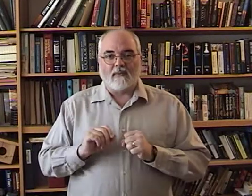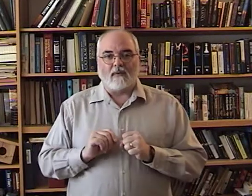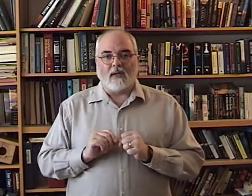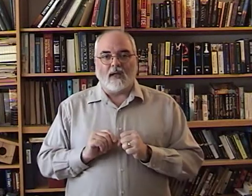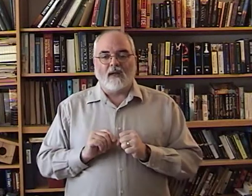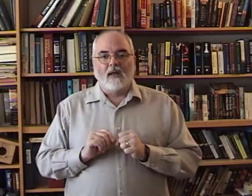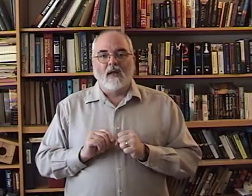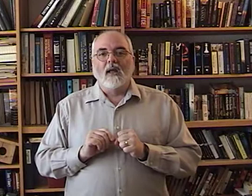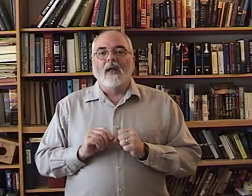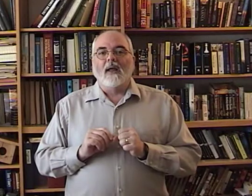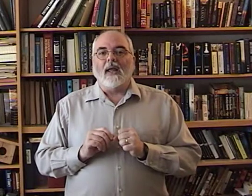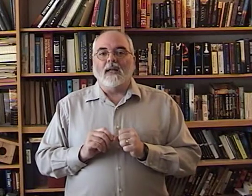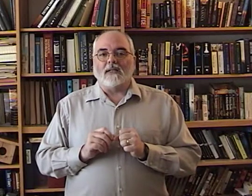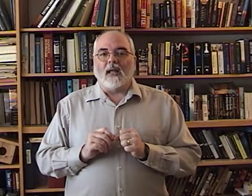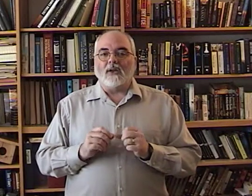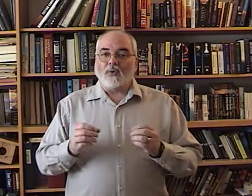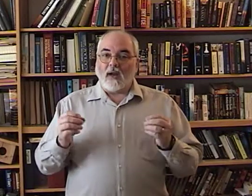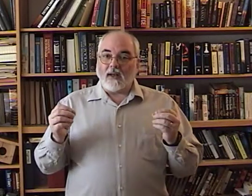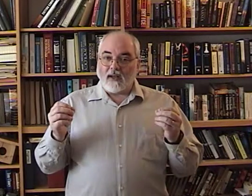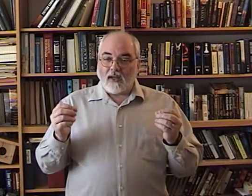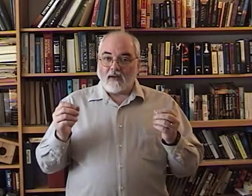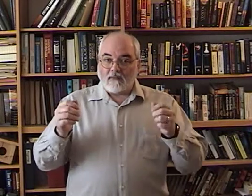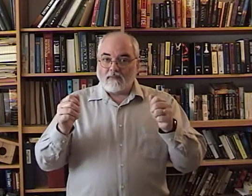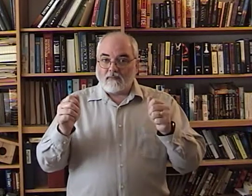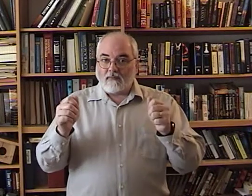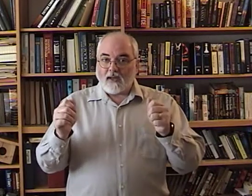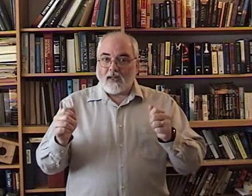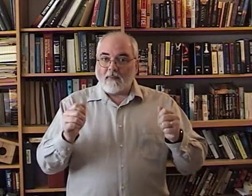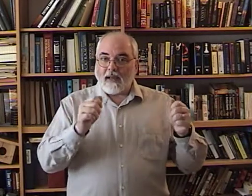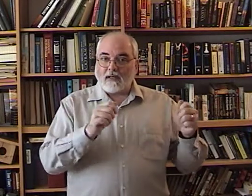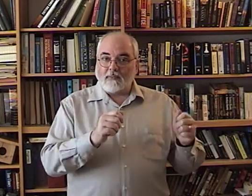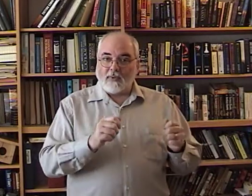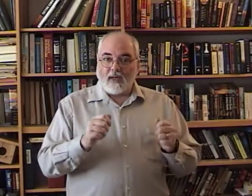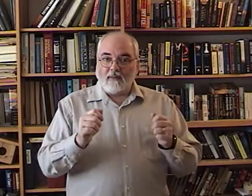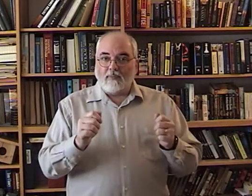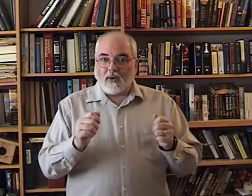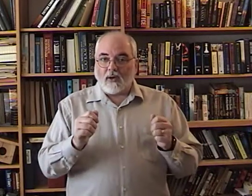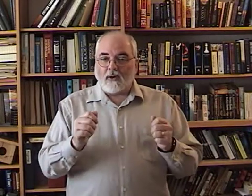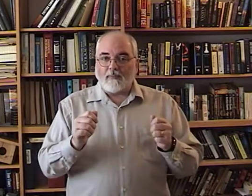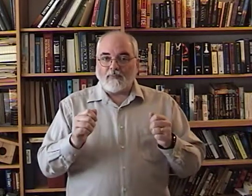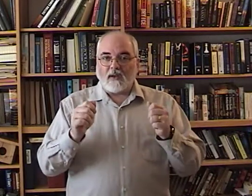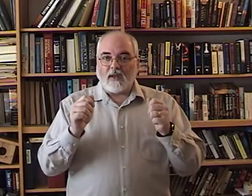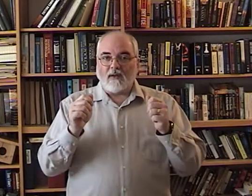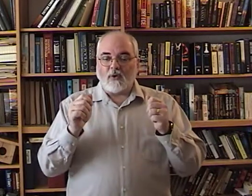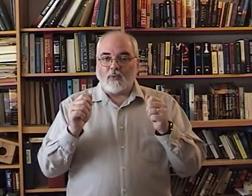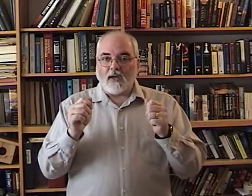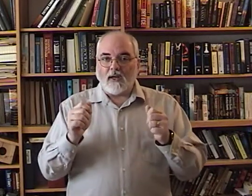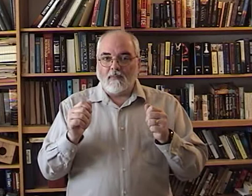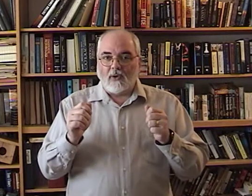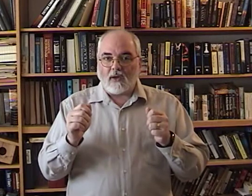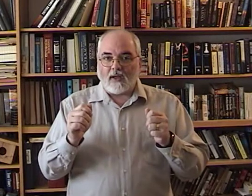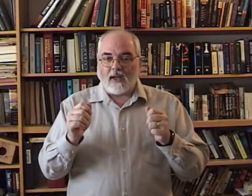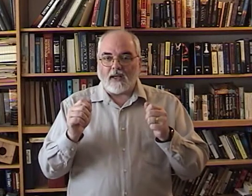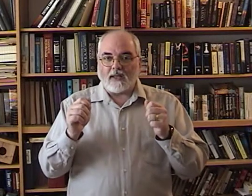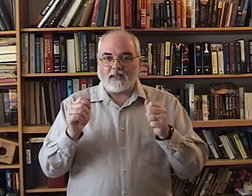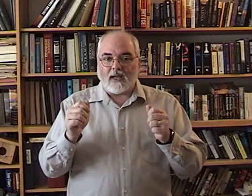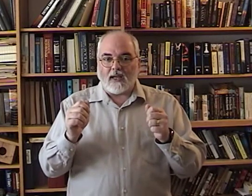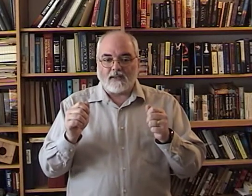Okay? It's like trying, again, taking it back to the reading of the book. If you're reading a book and it says